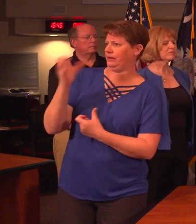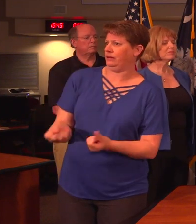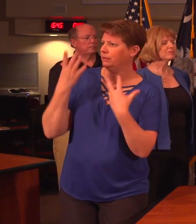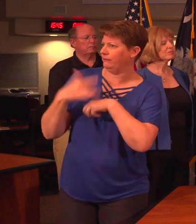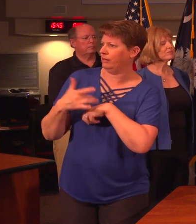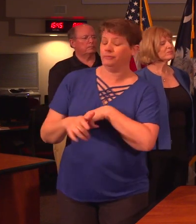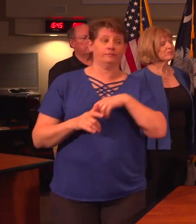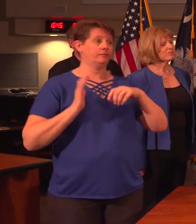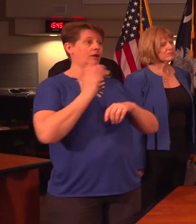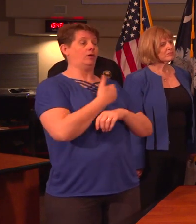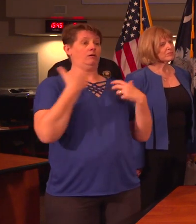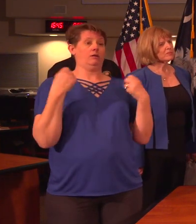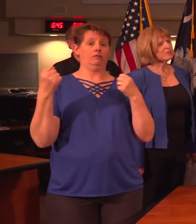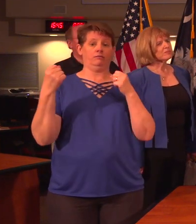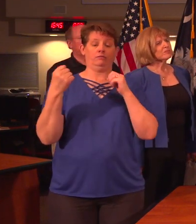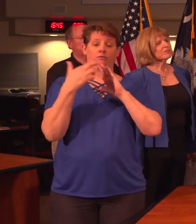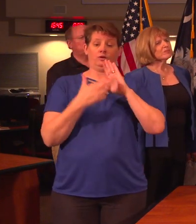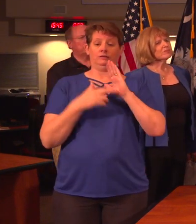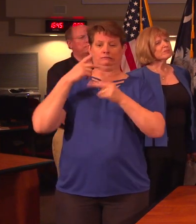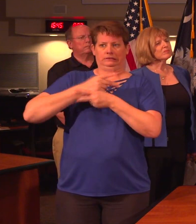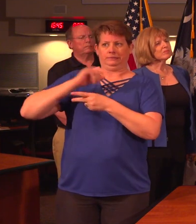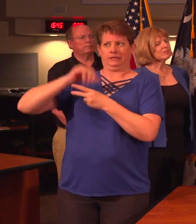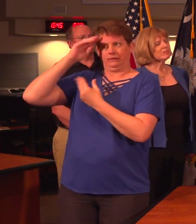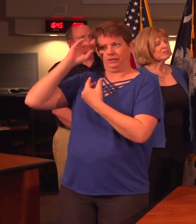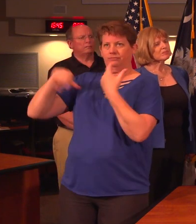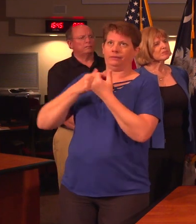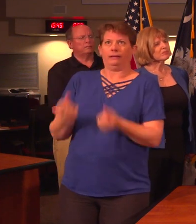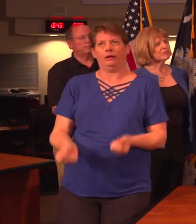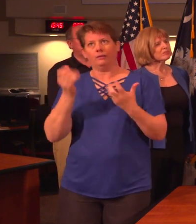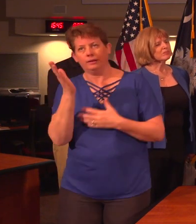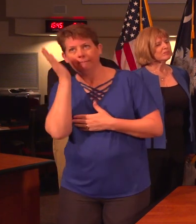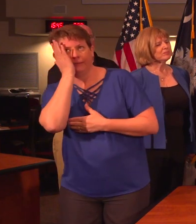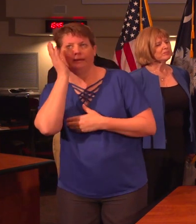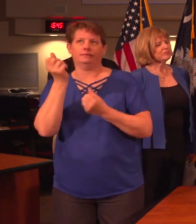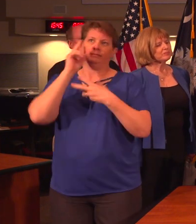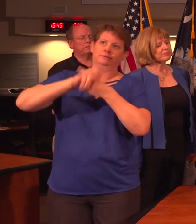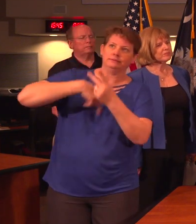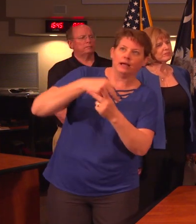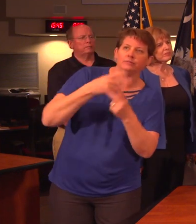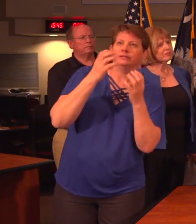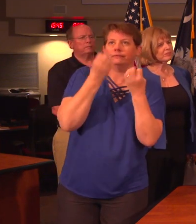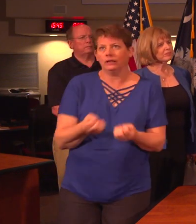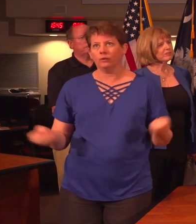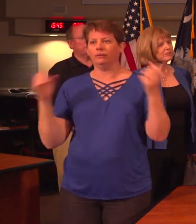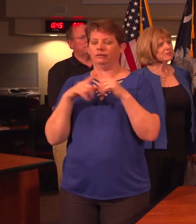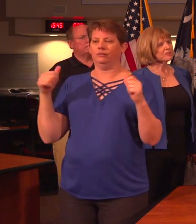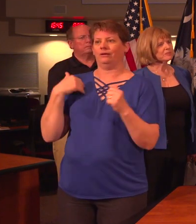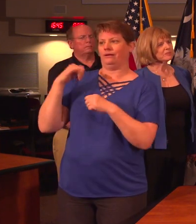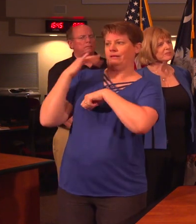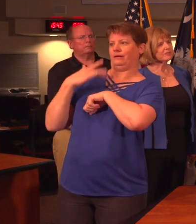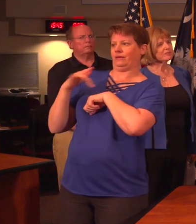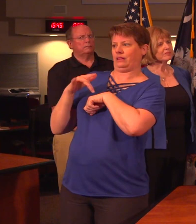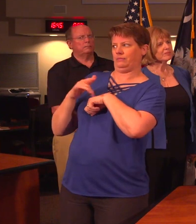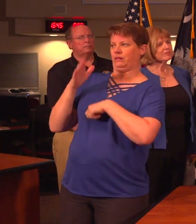Our health regulations keeps that information about bed counts and about hospital supplies, so that information is available,